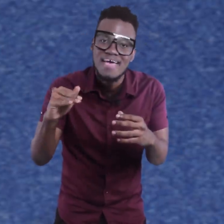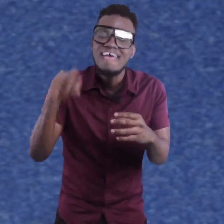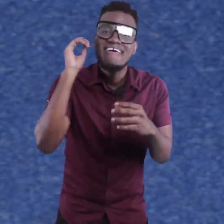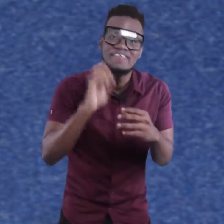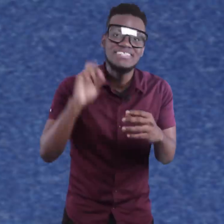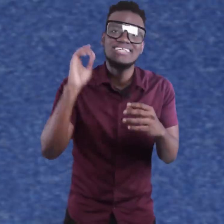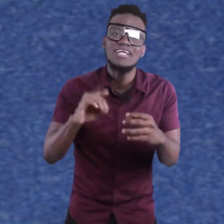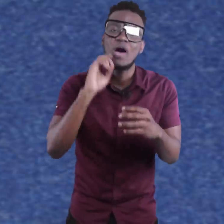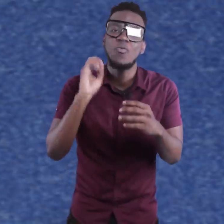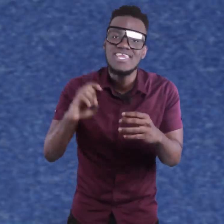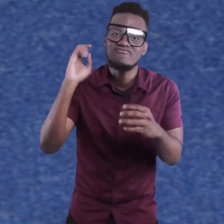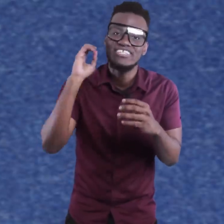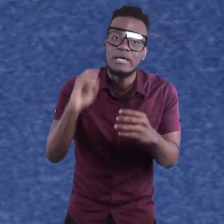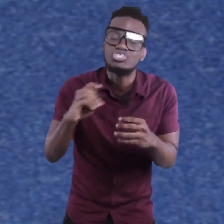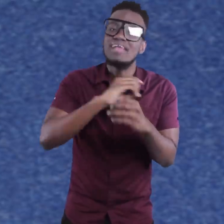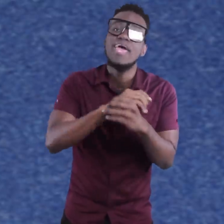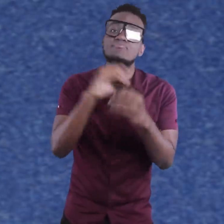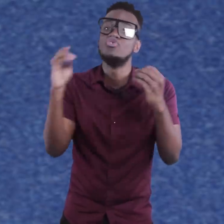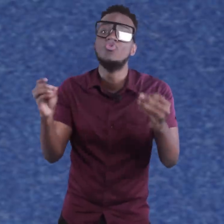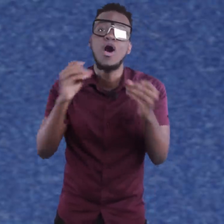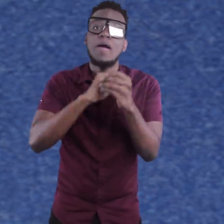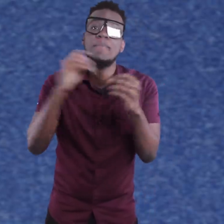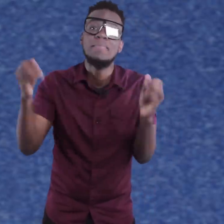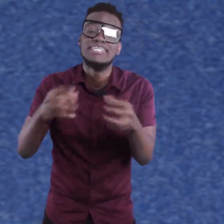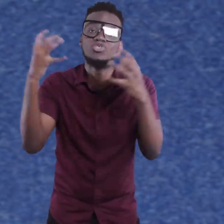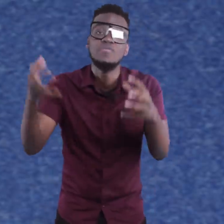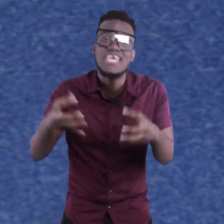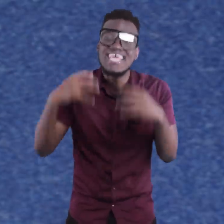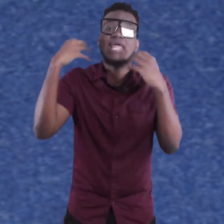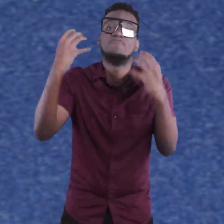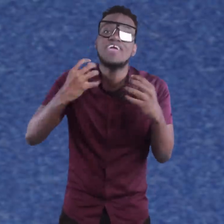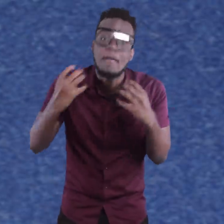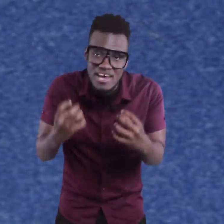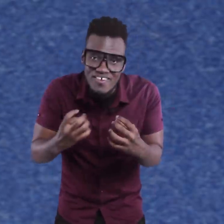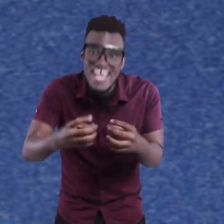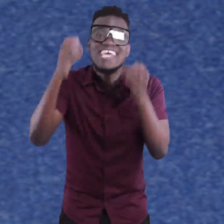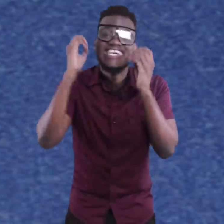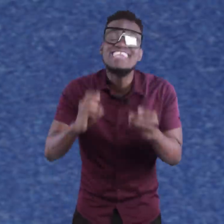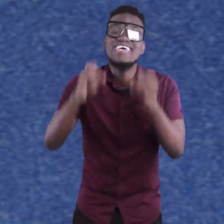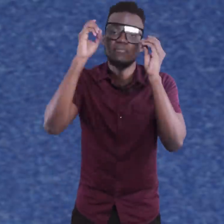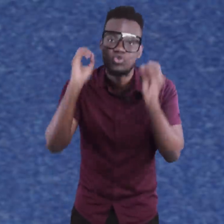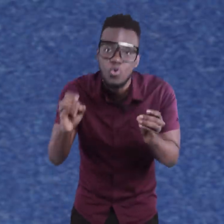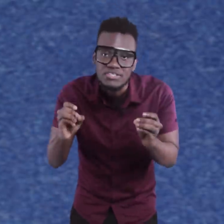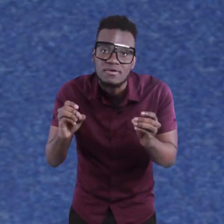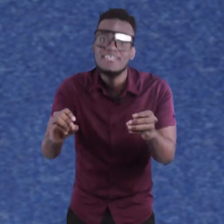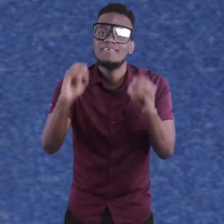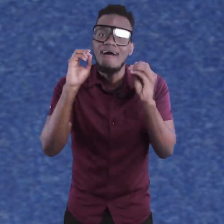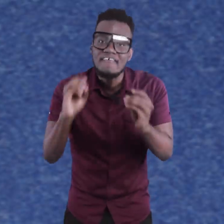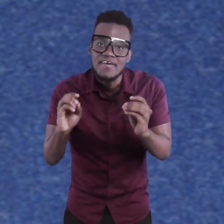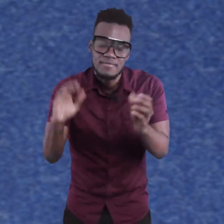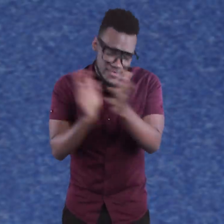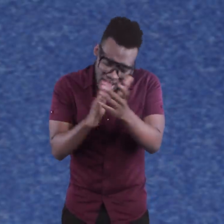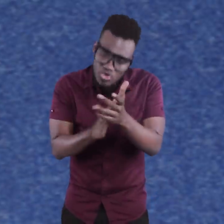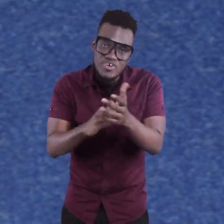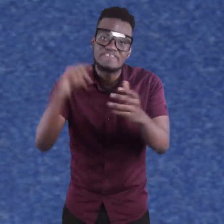reception, if it's not a wedding reception, them don't know our members say something in them vocabulary, did name toast. So coffee, thank you that